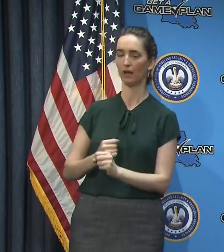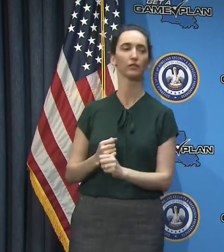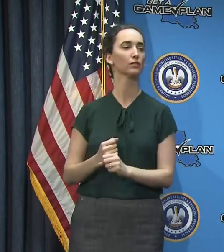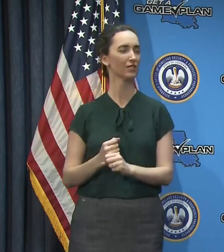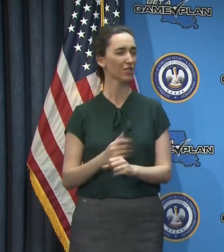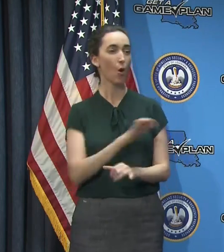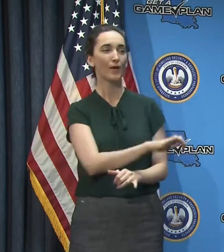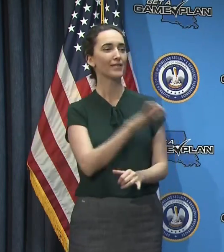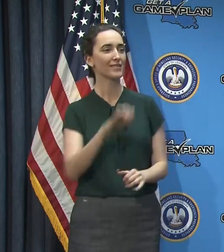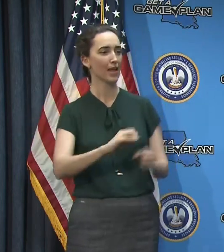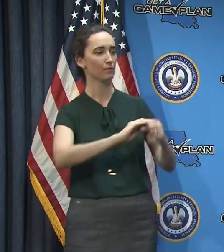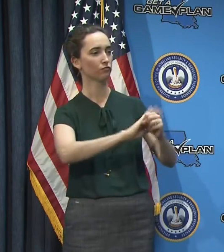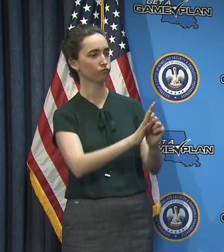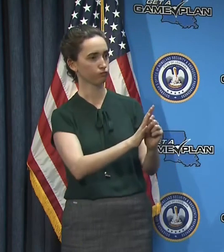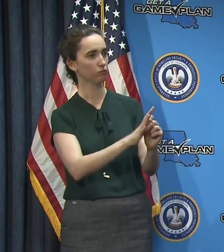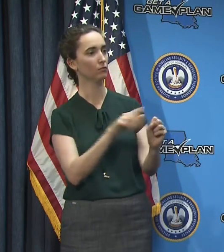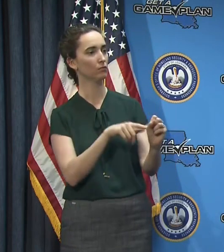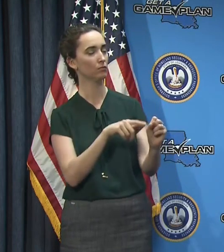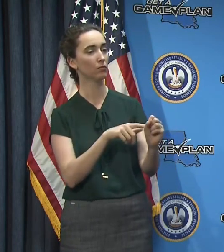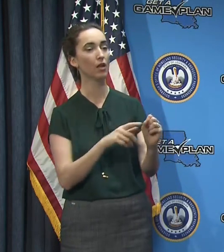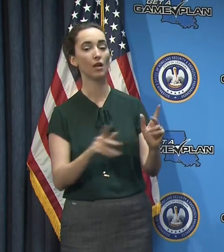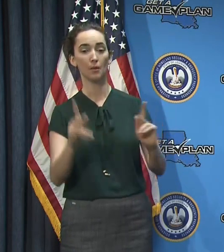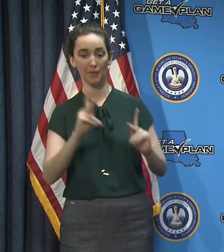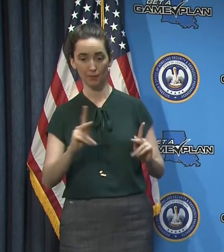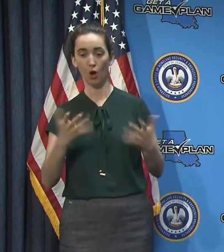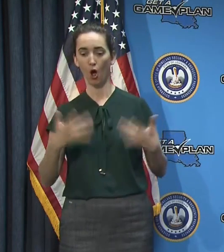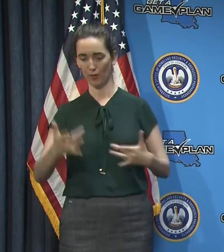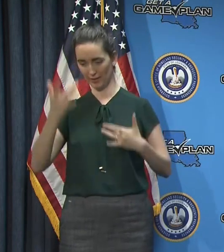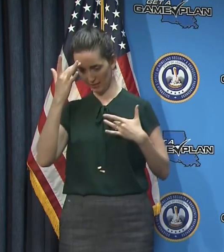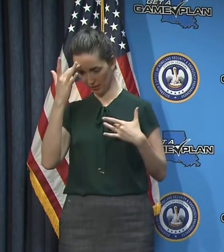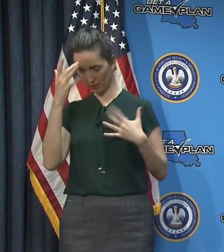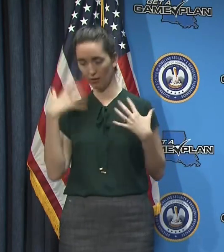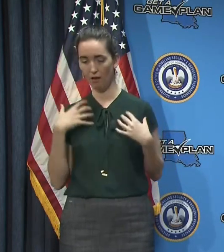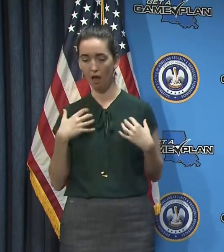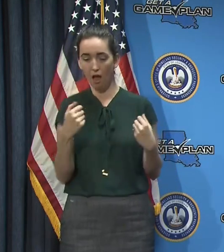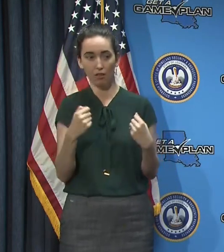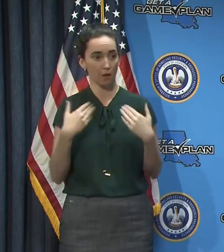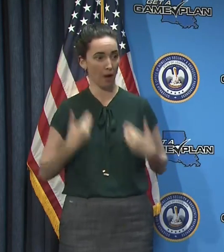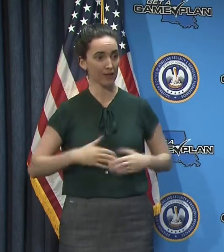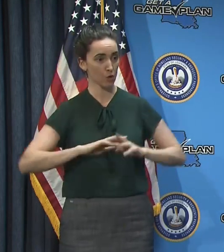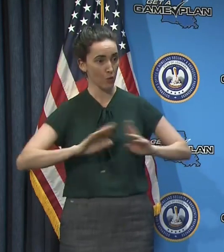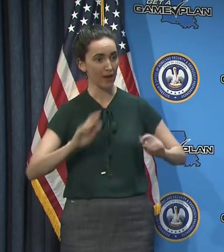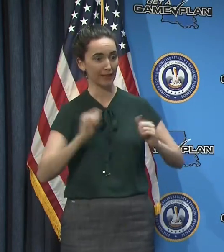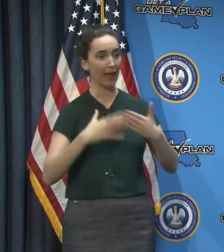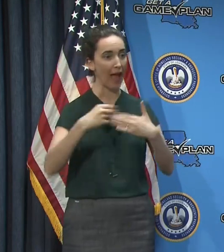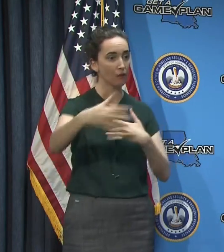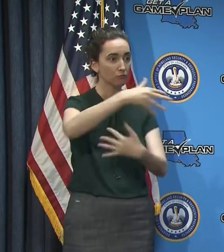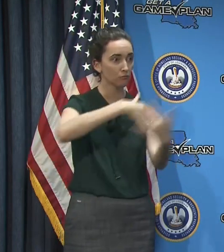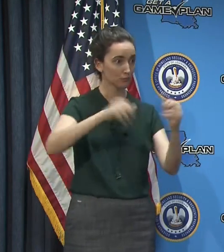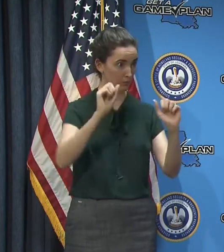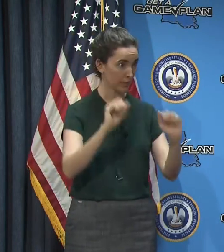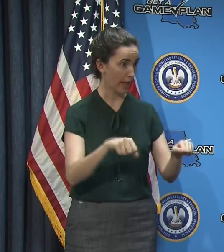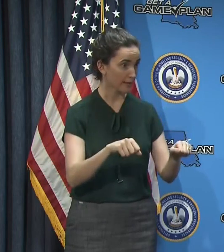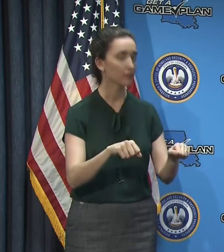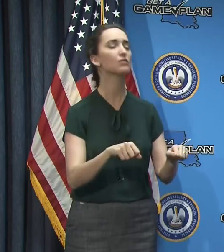and, and, and making contact with people. So, so we're going to be looking to avail ourselves of that testing as broadly as we possibly can once